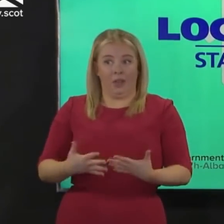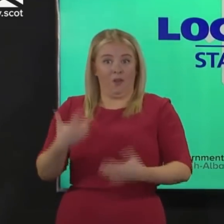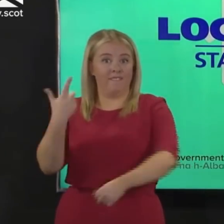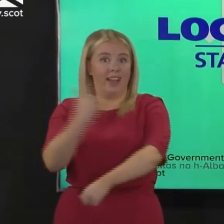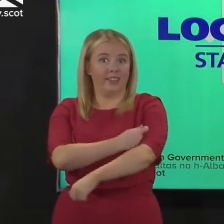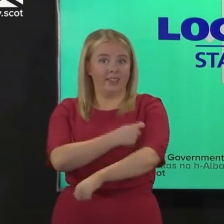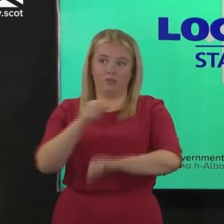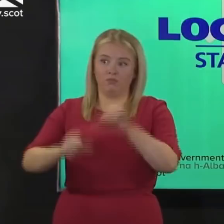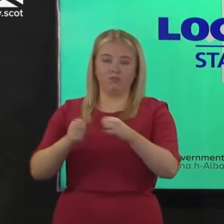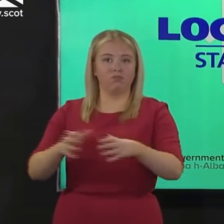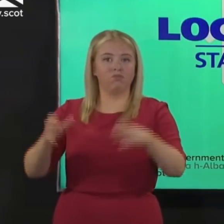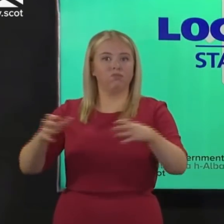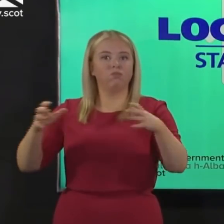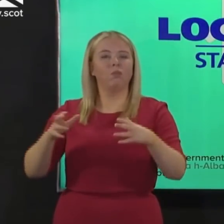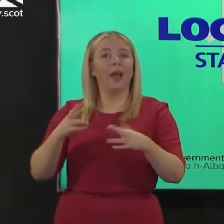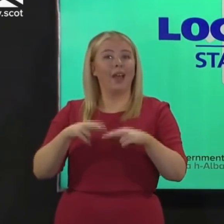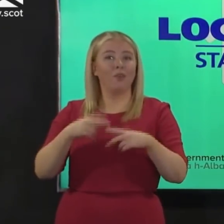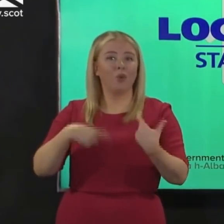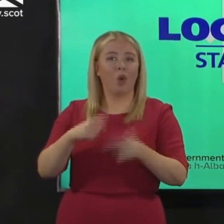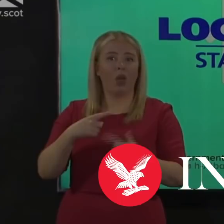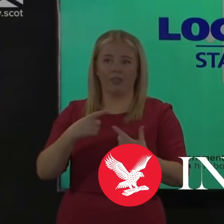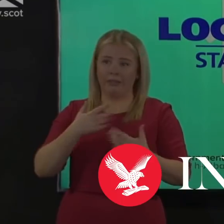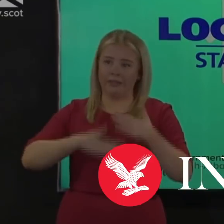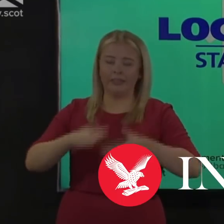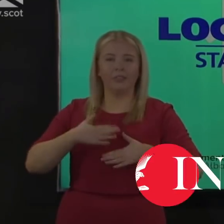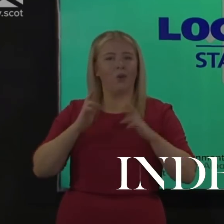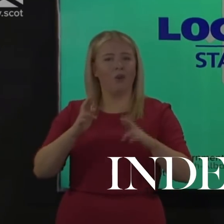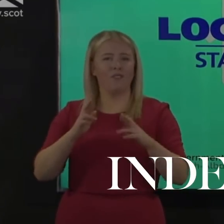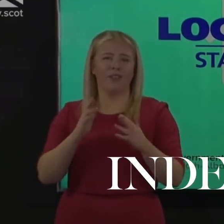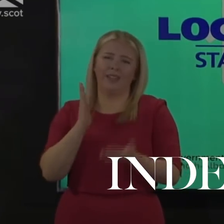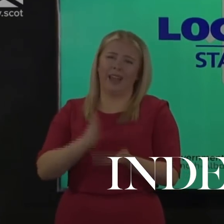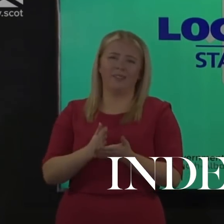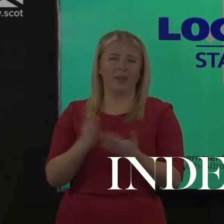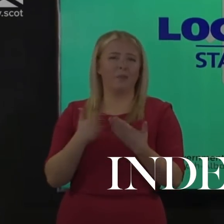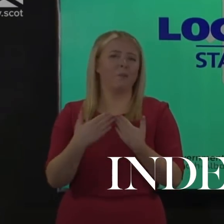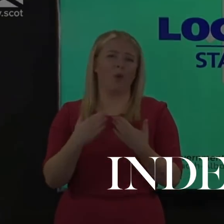if we do all of that we can be really hopeful that there are definitely at long last better days lying ahead.